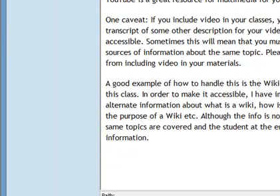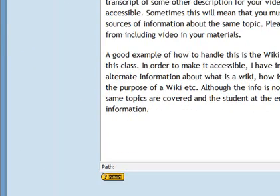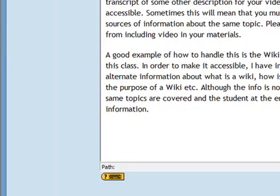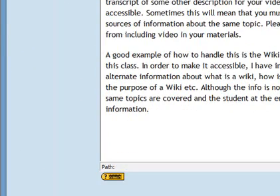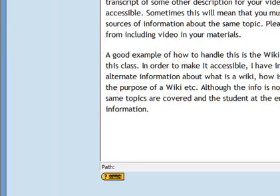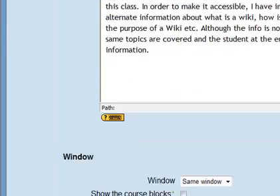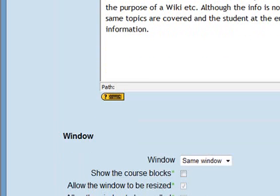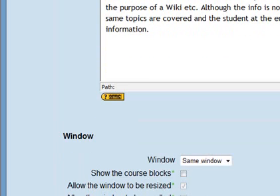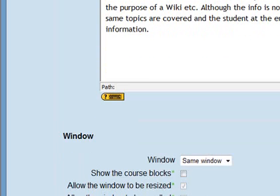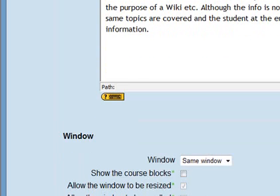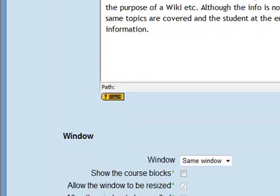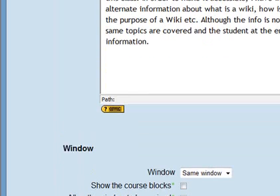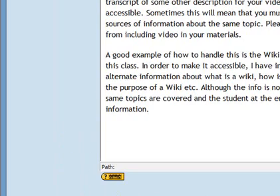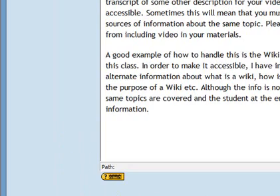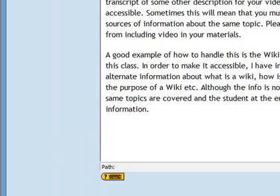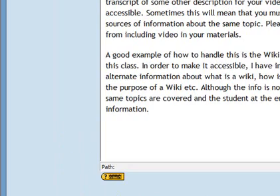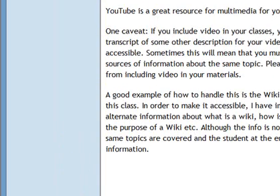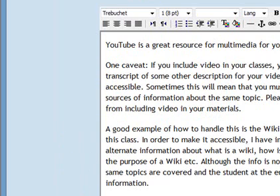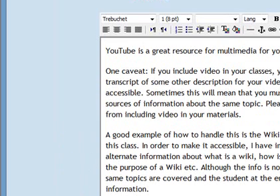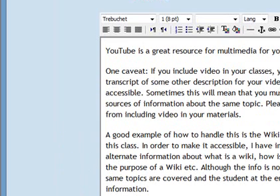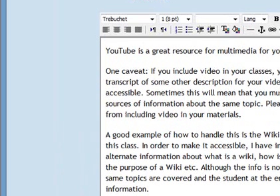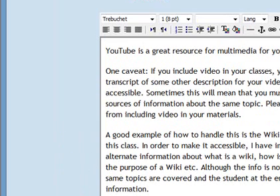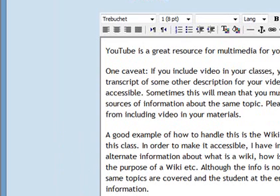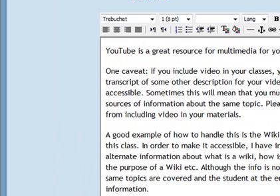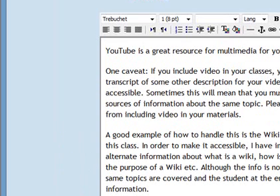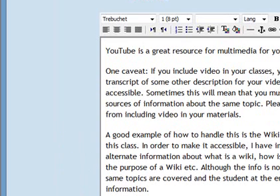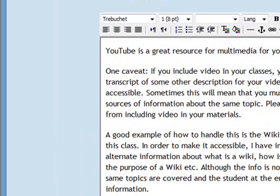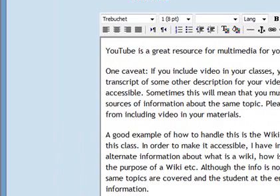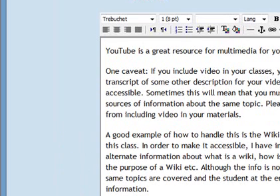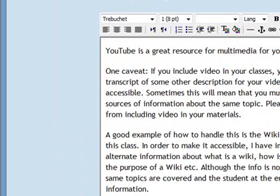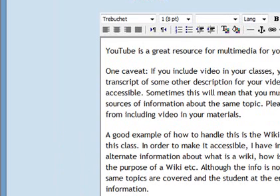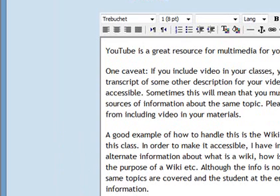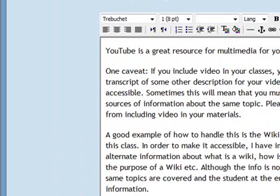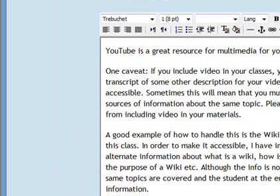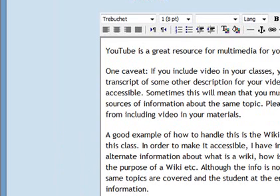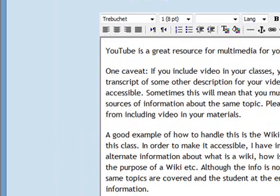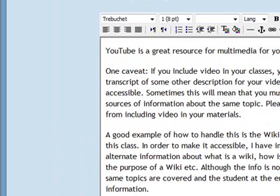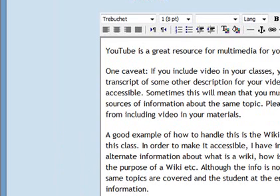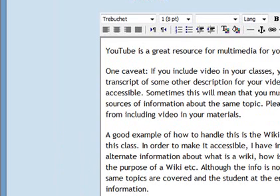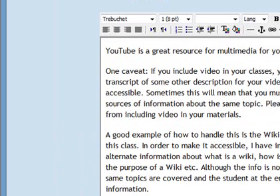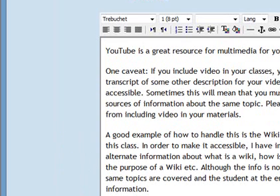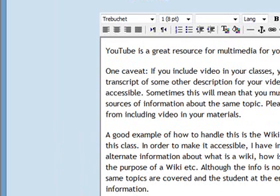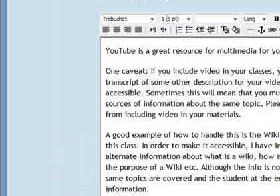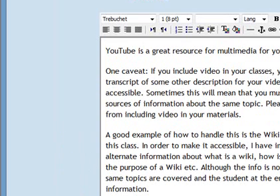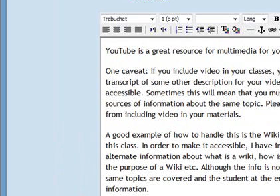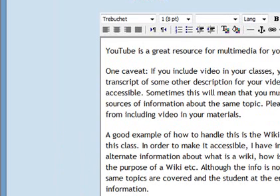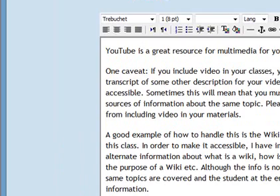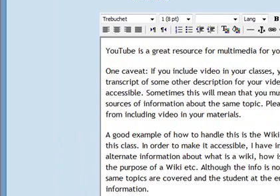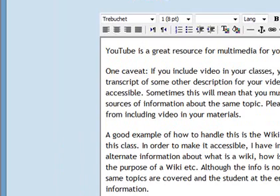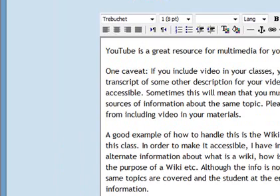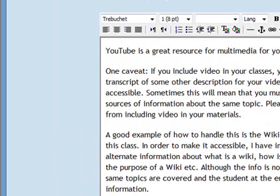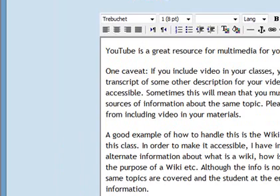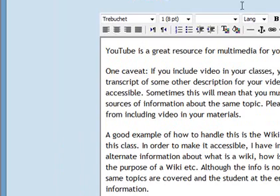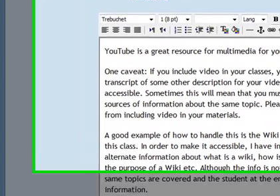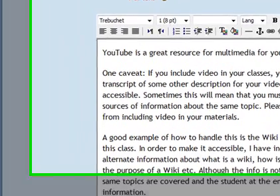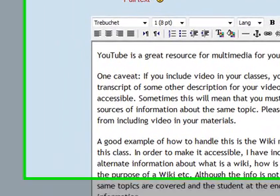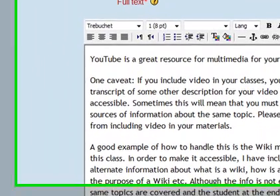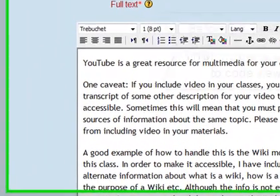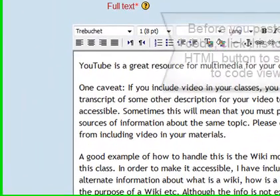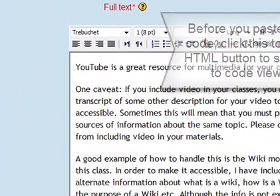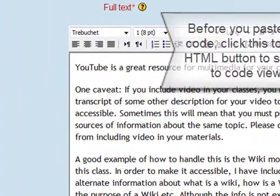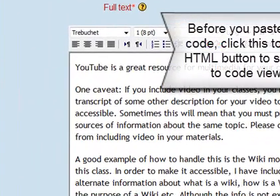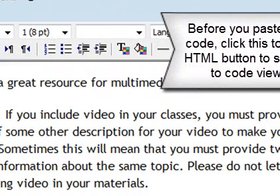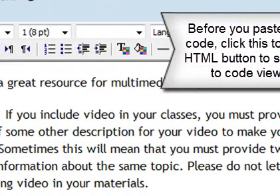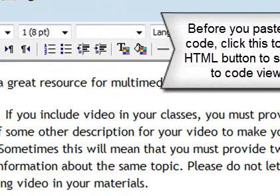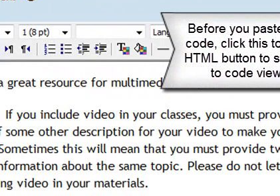resources alright so here I go down here now the one little trick is when you come down here to this section